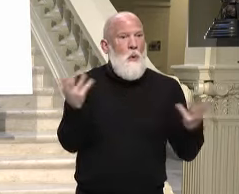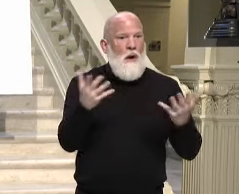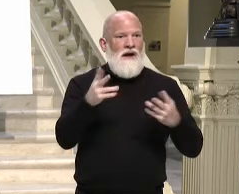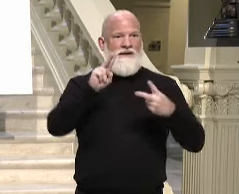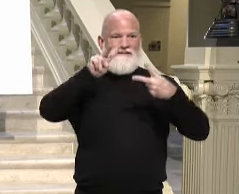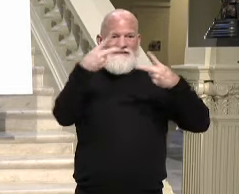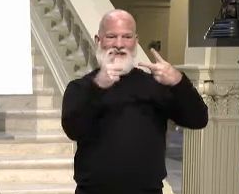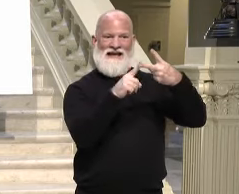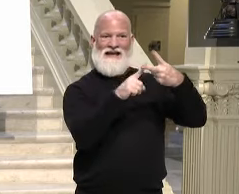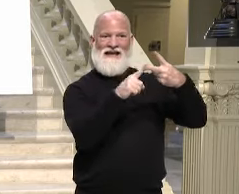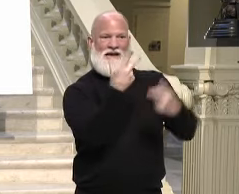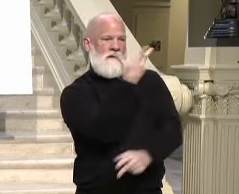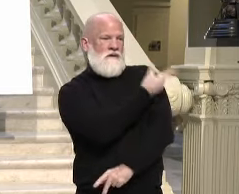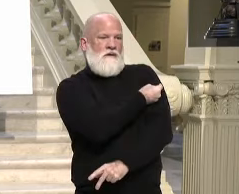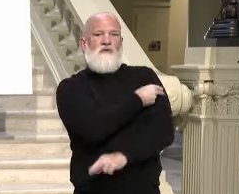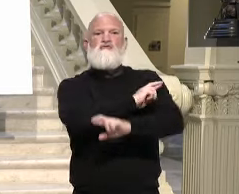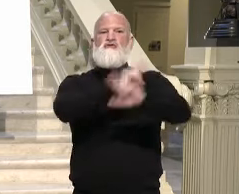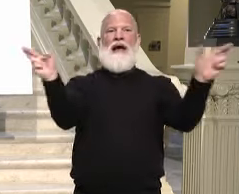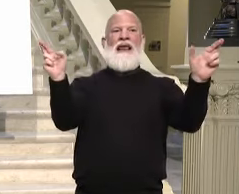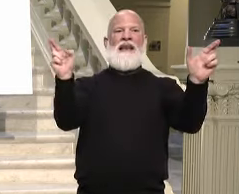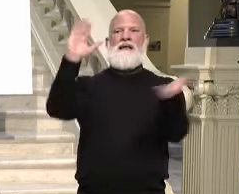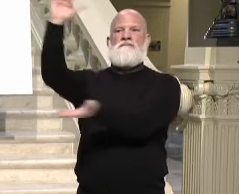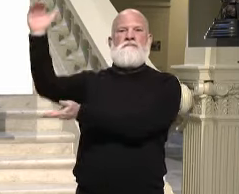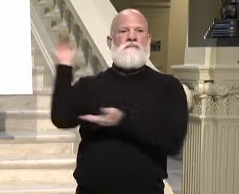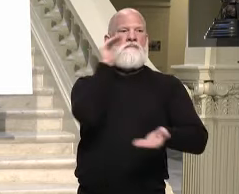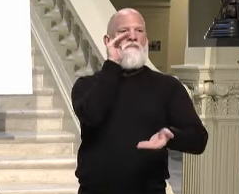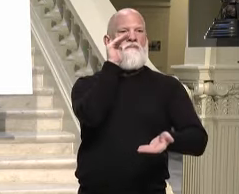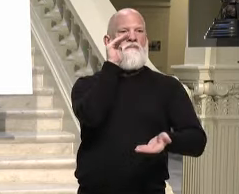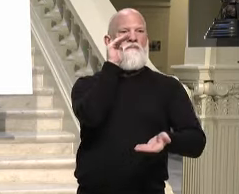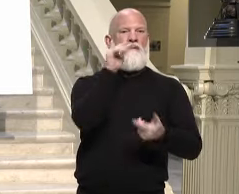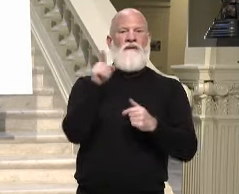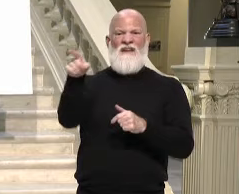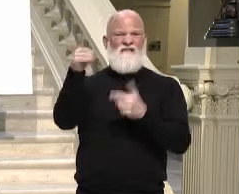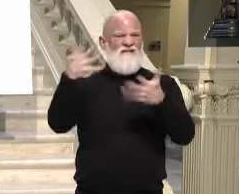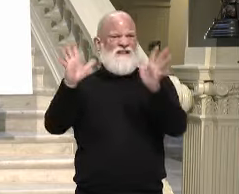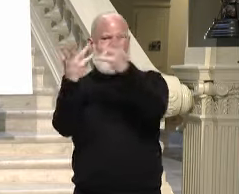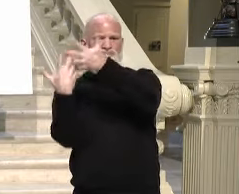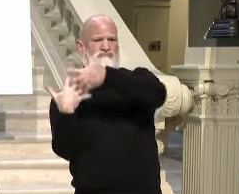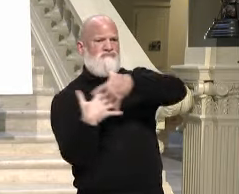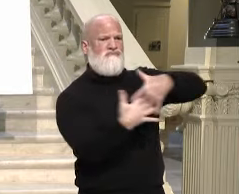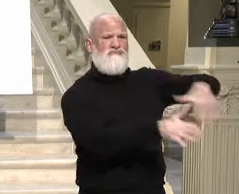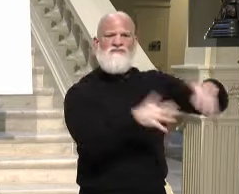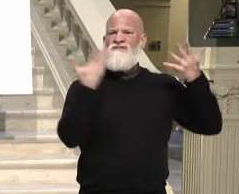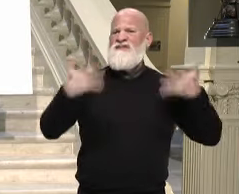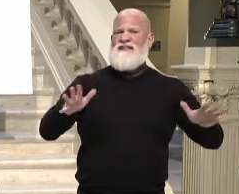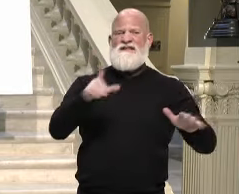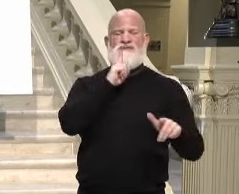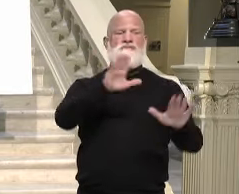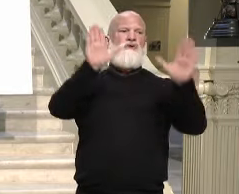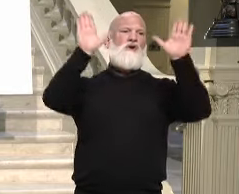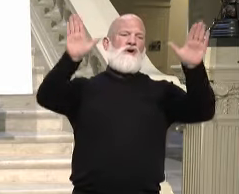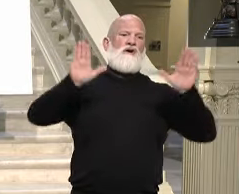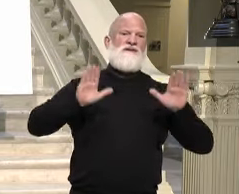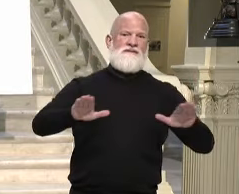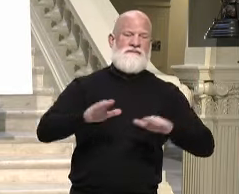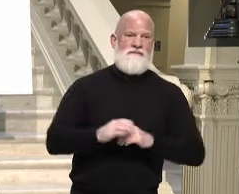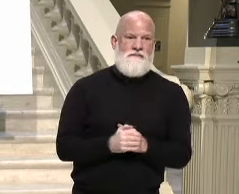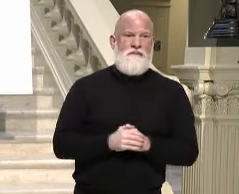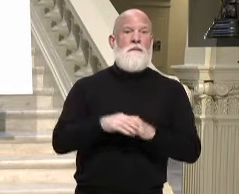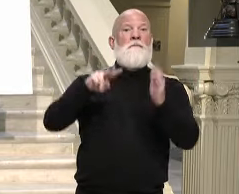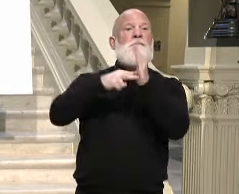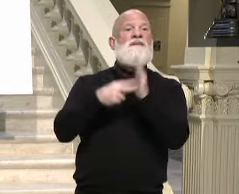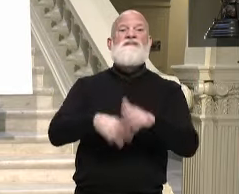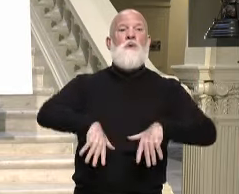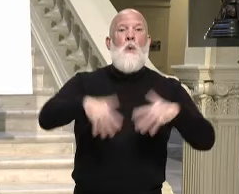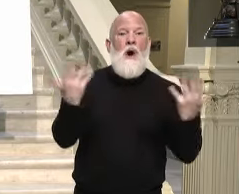received their booster shot on time. This increased need for second doses for many providers across the